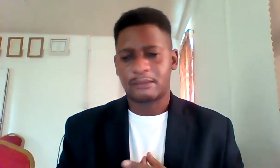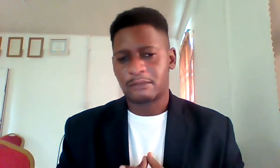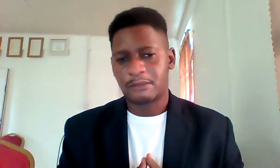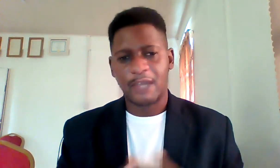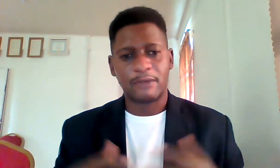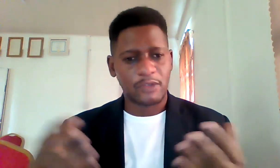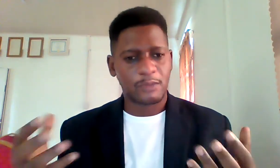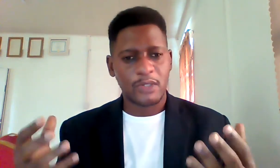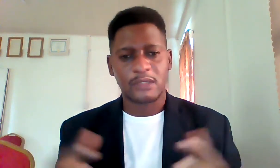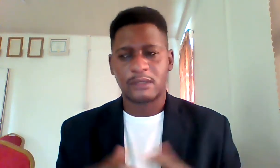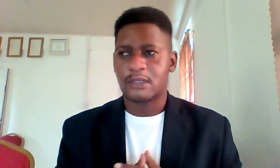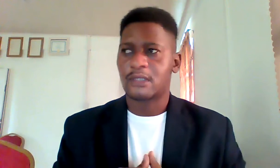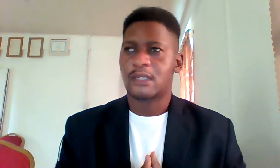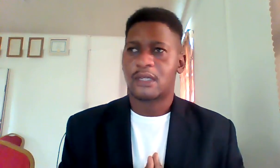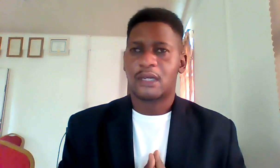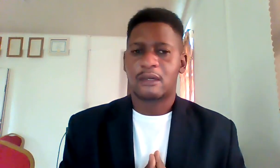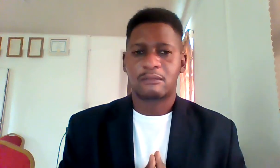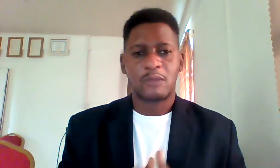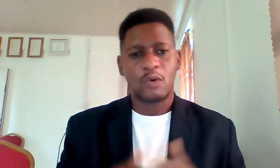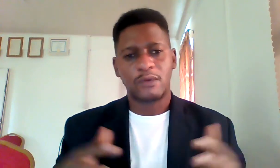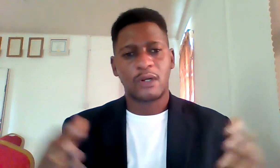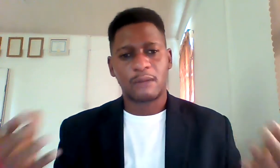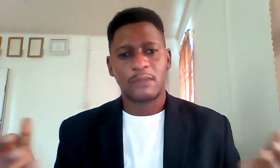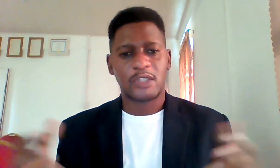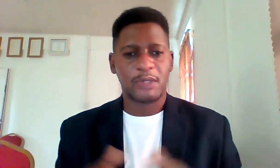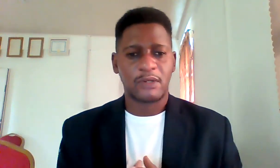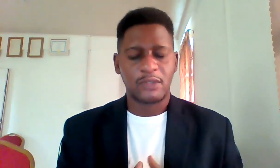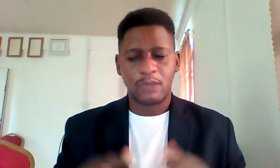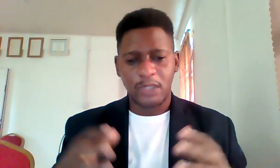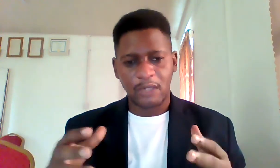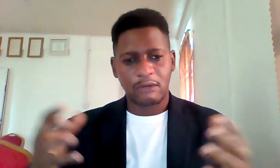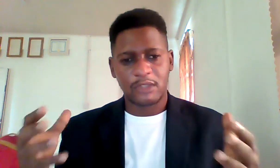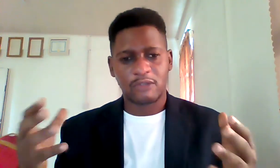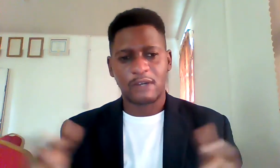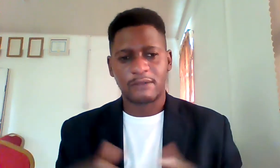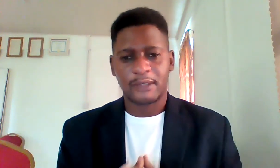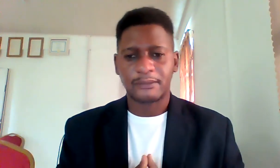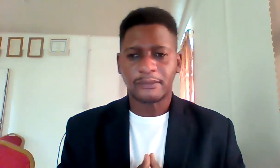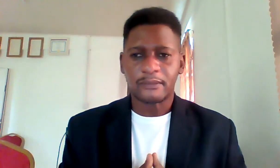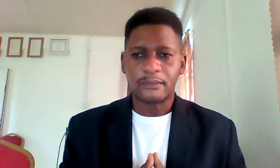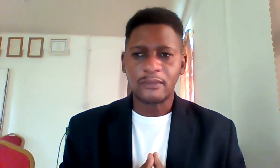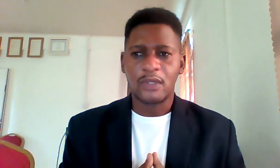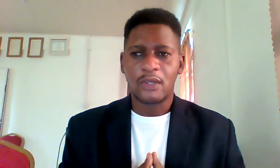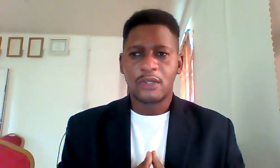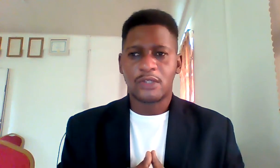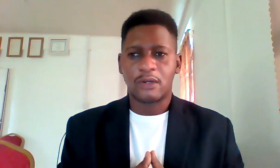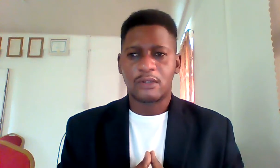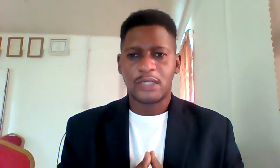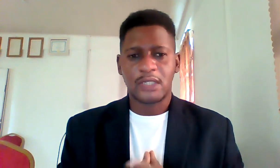500 persons over a month's period you want to increase the traffic traffic so there's a